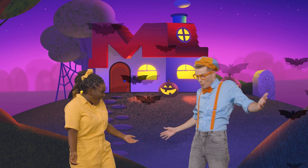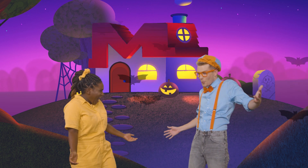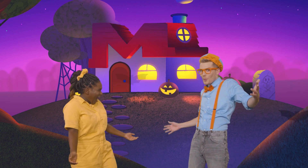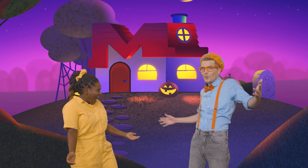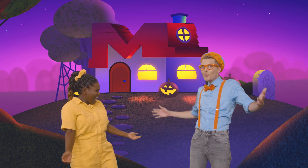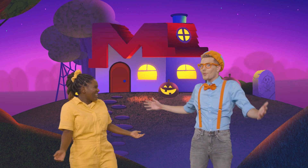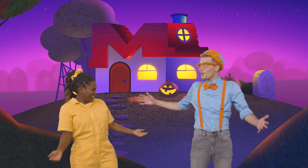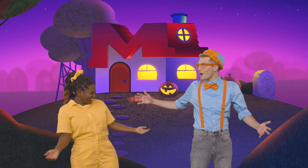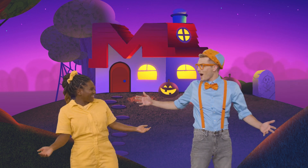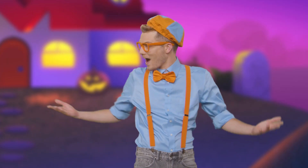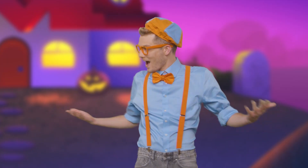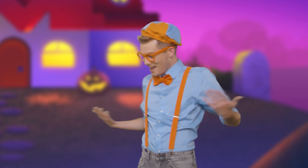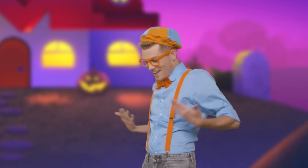Boop! Boop!